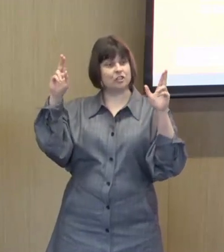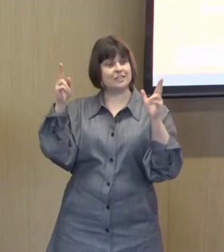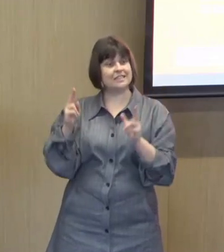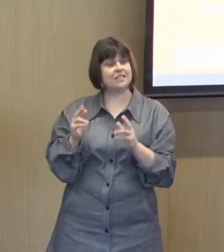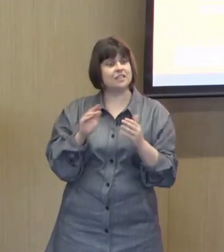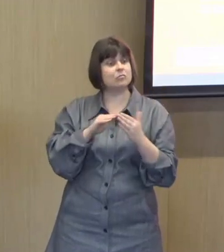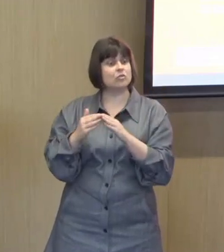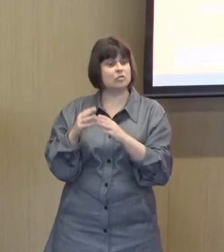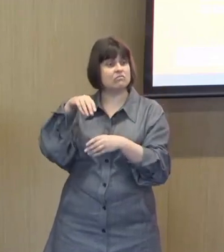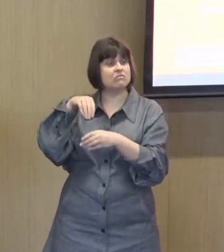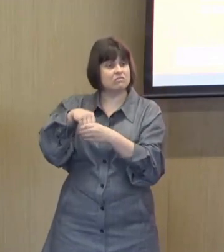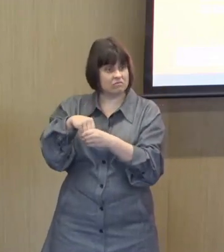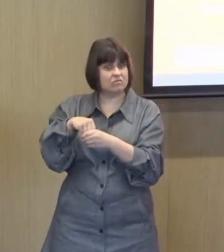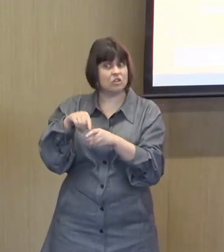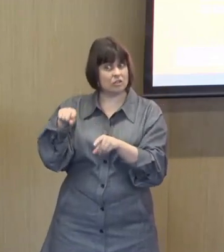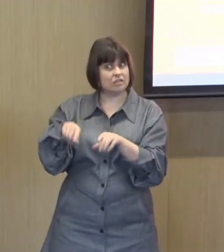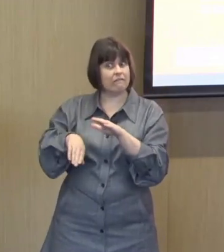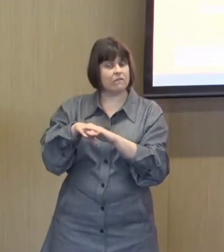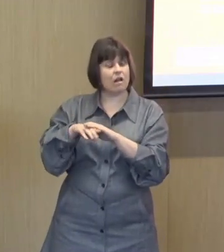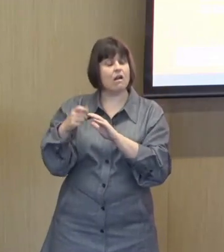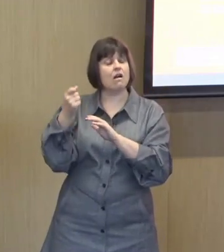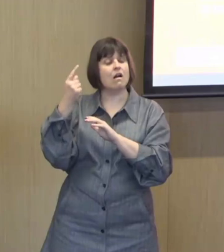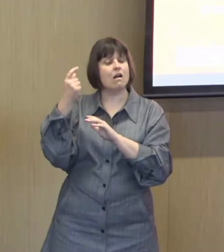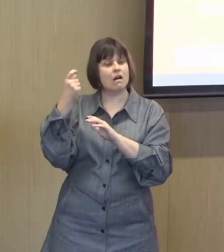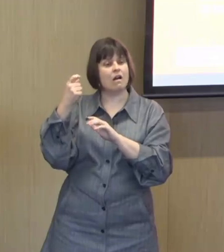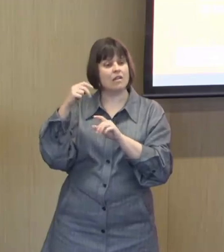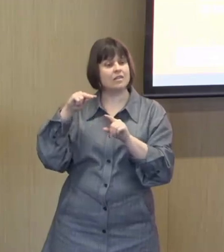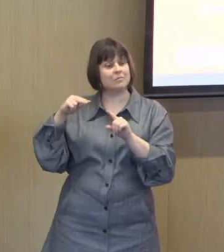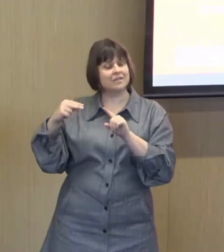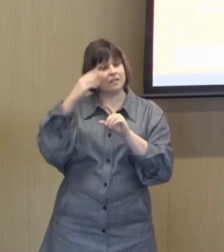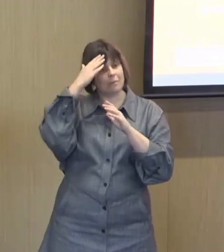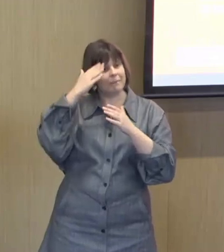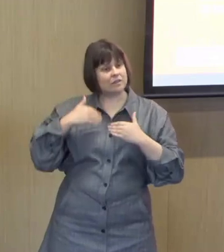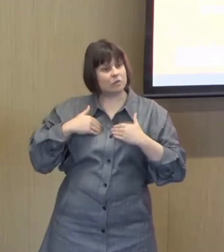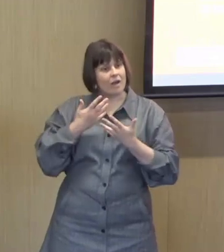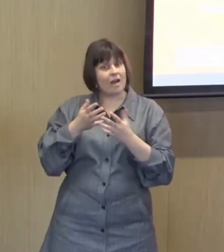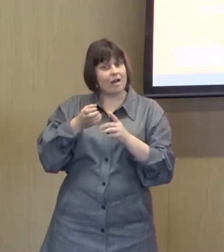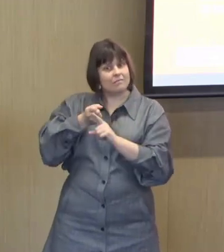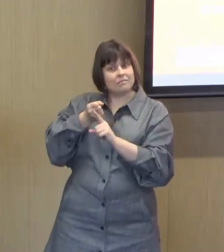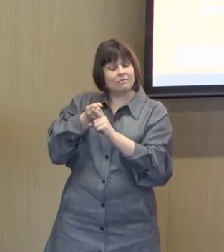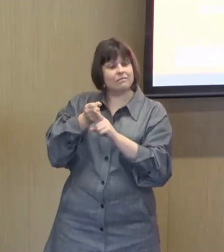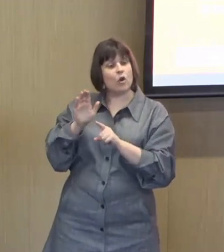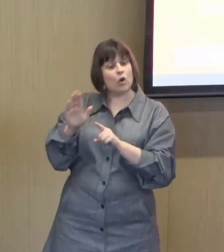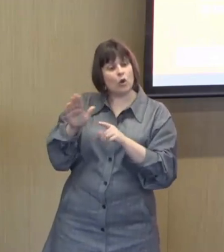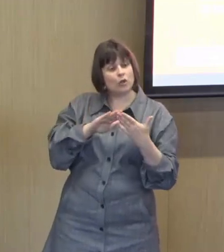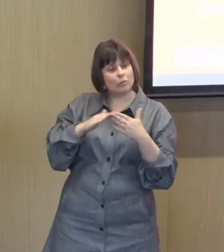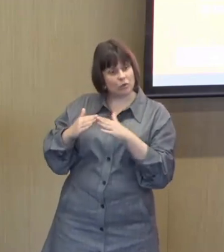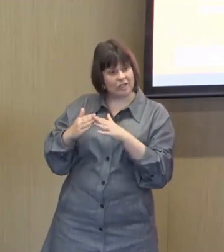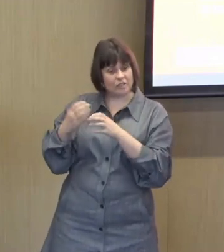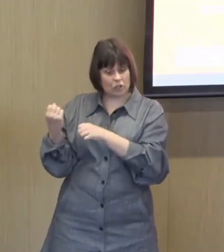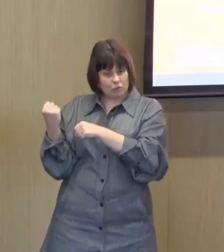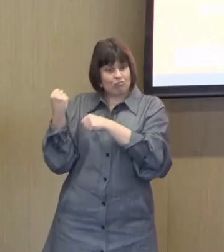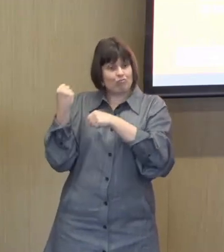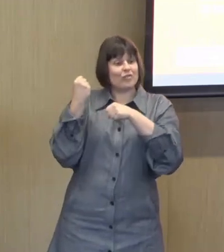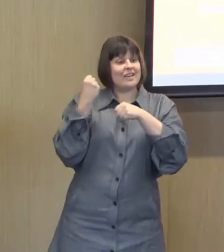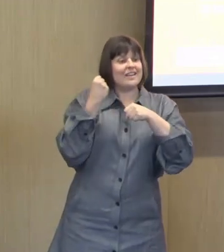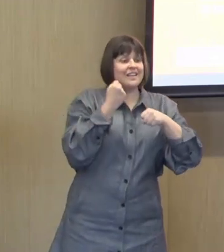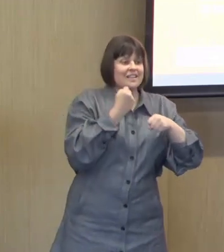and understanding mental health stigma and experiences for that community. And what she did excellently was pick up a cultural linguistic lens